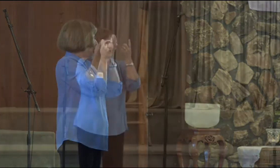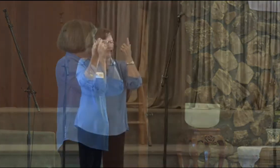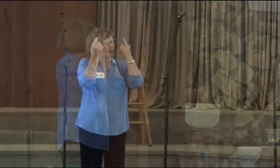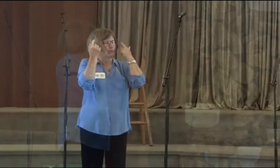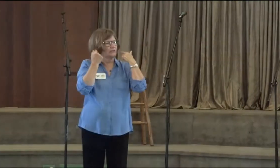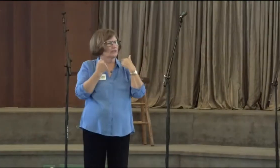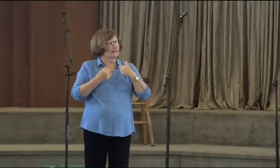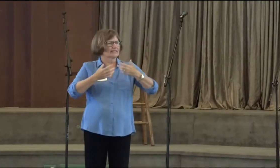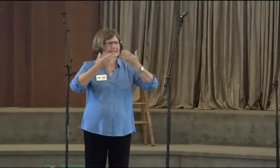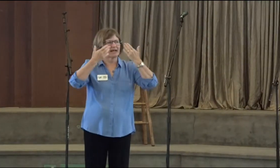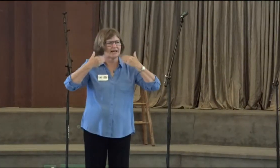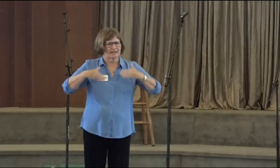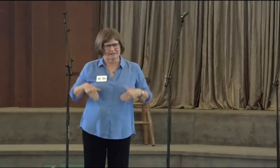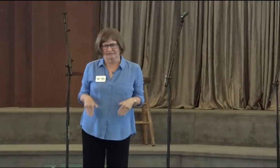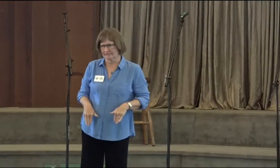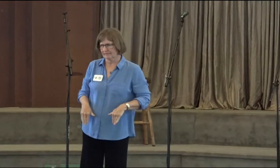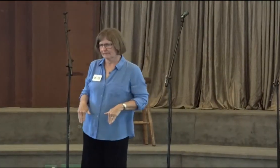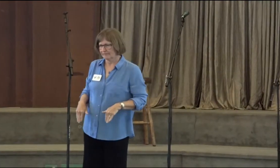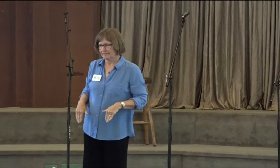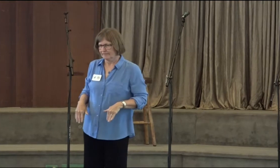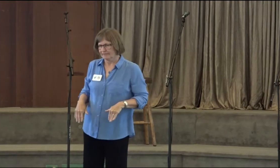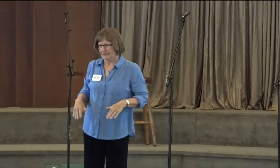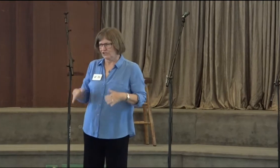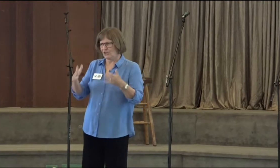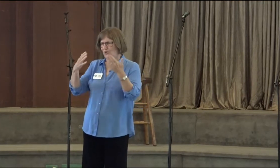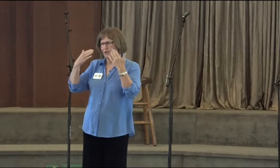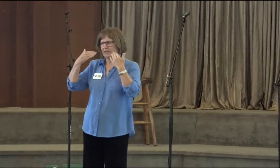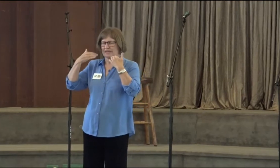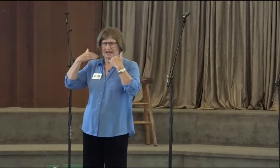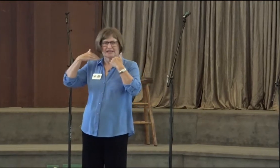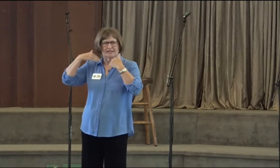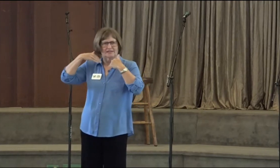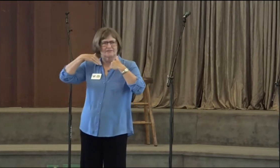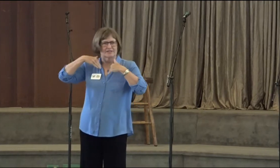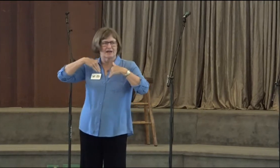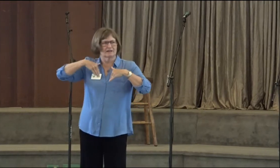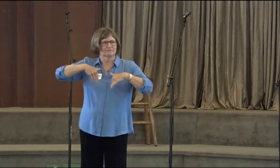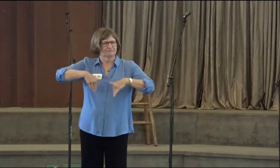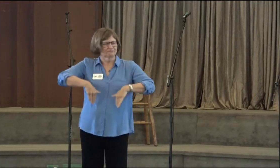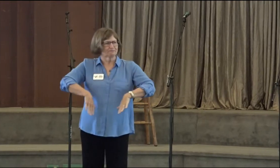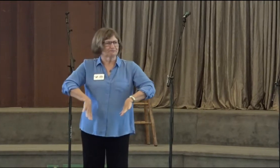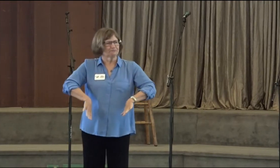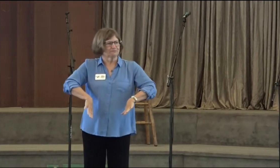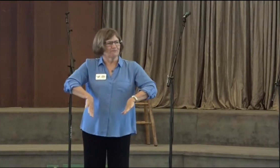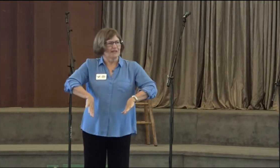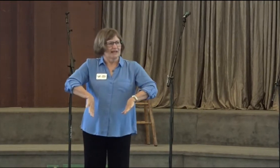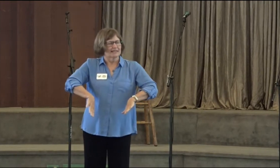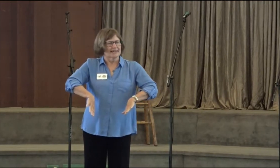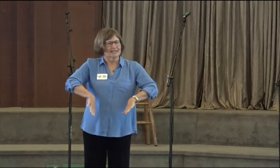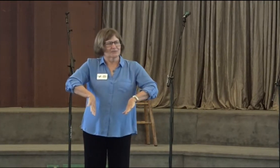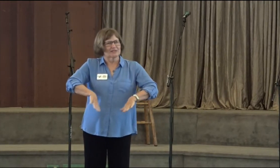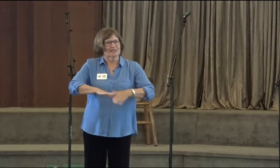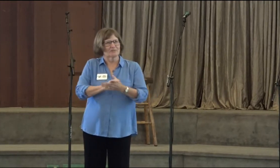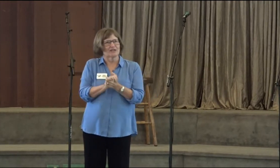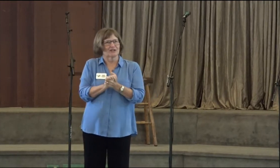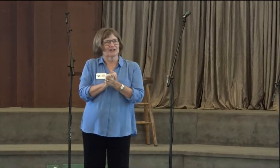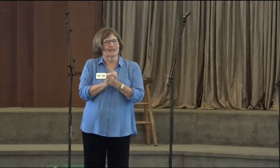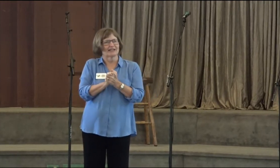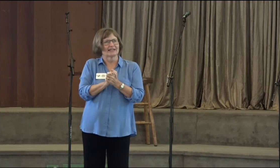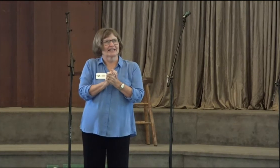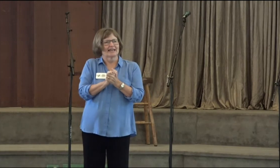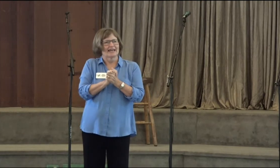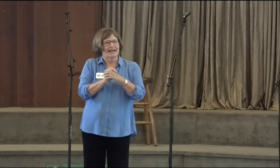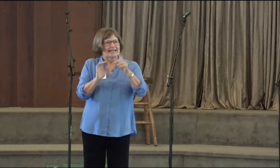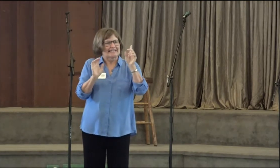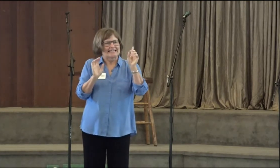But when you look inside to go within. I loved last week's speaker.